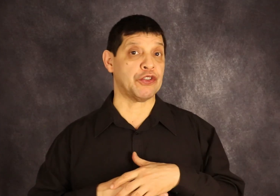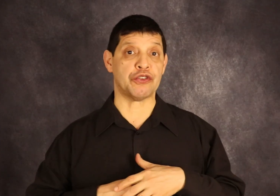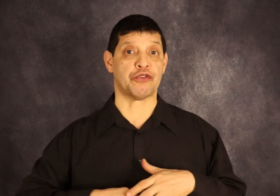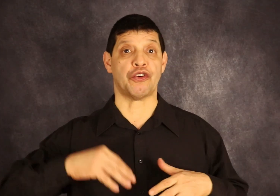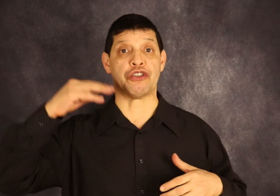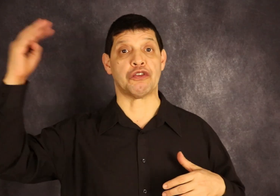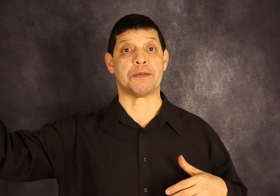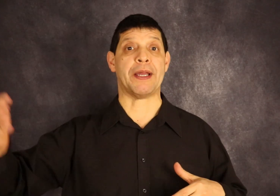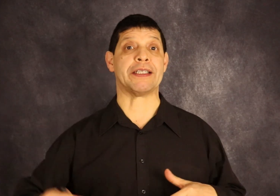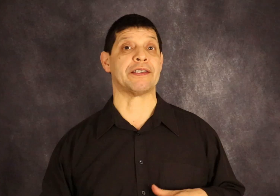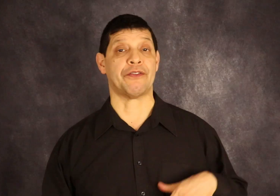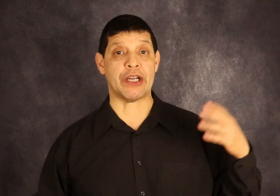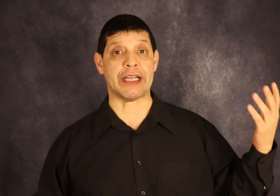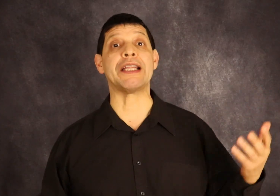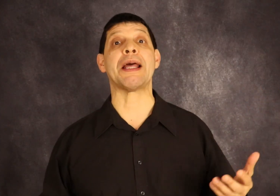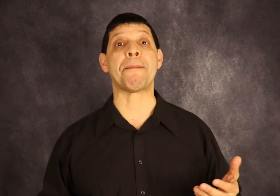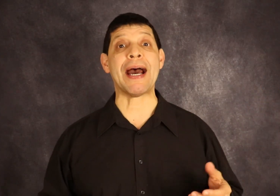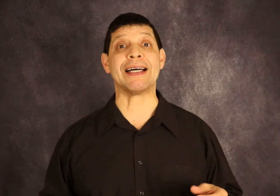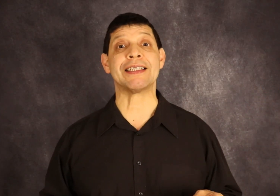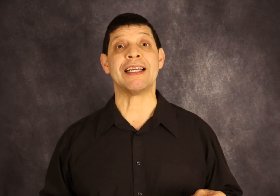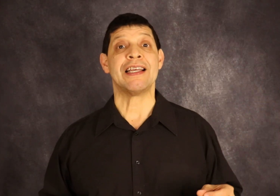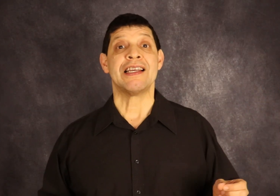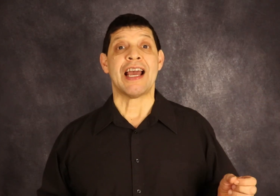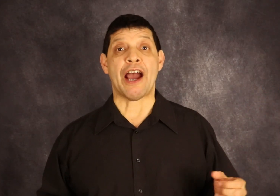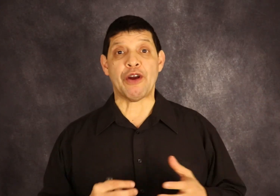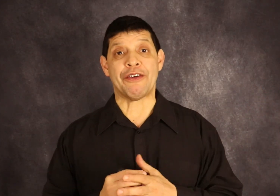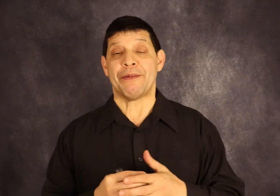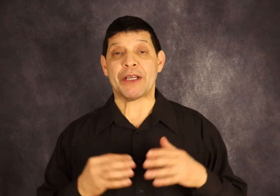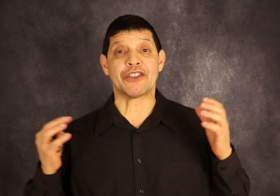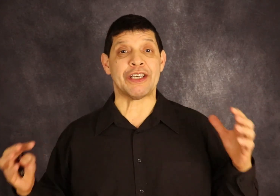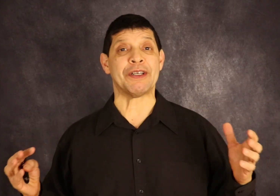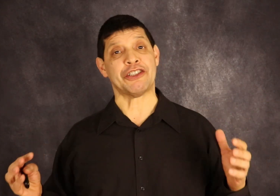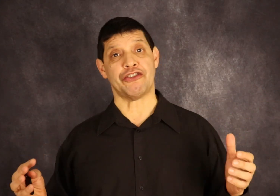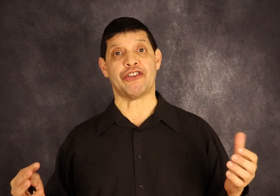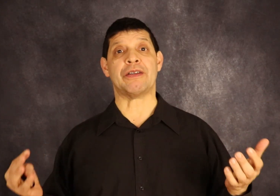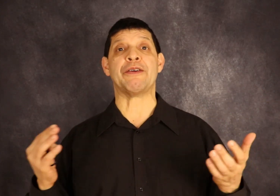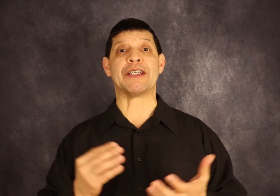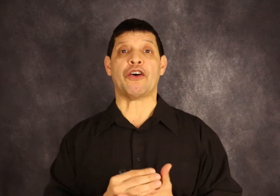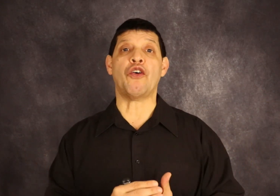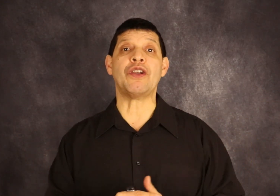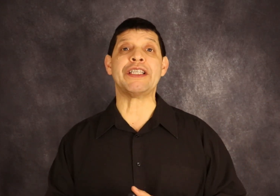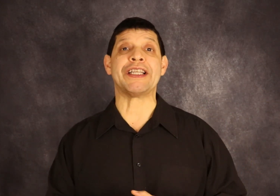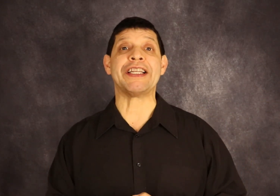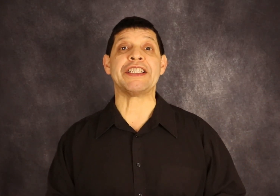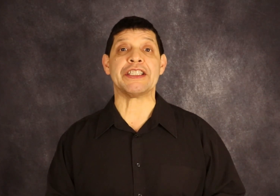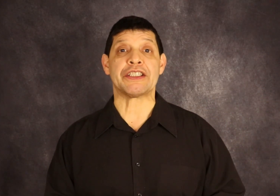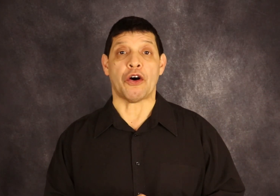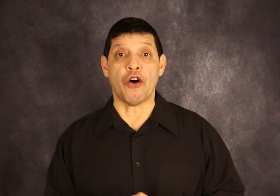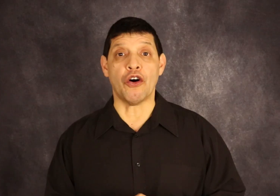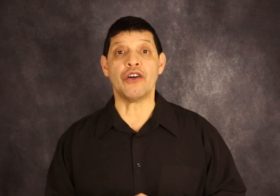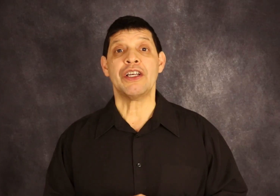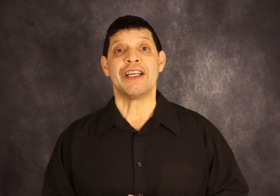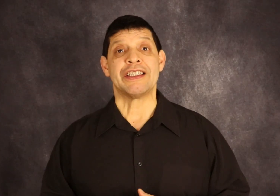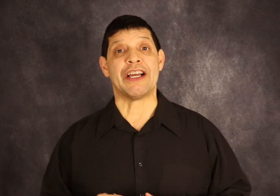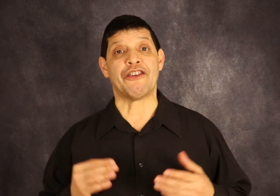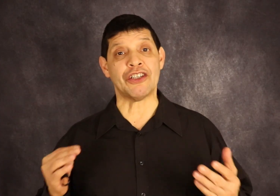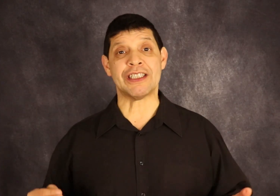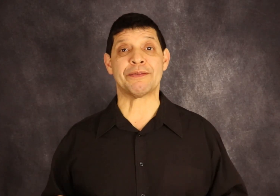used to go into space in the past. However, because he was so young, he was only 30 years old, the Russians